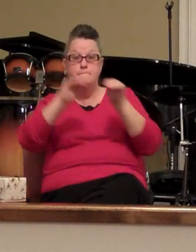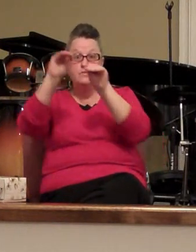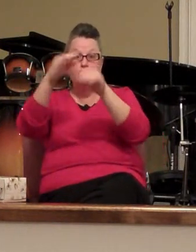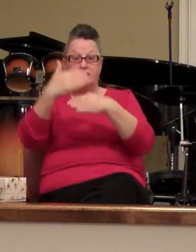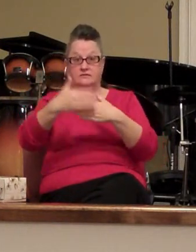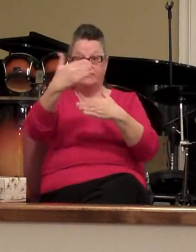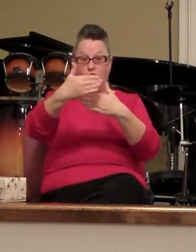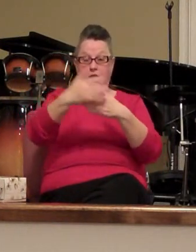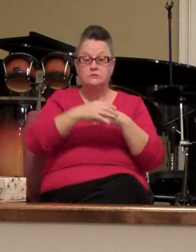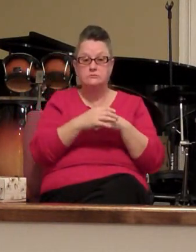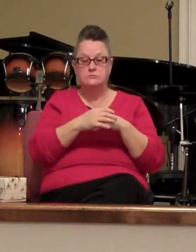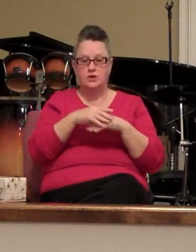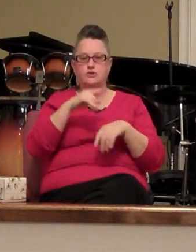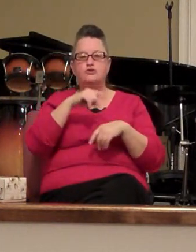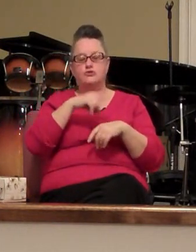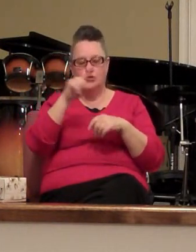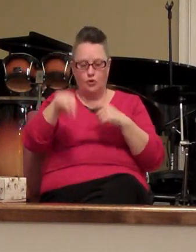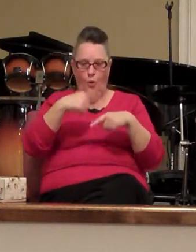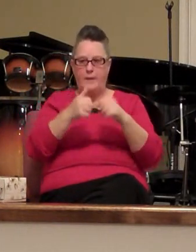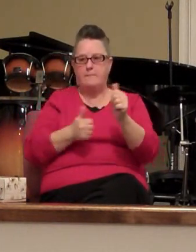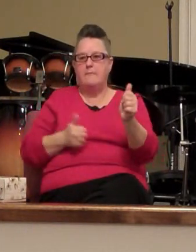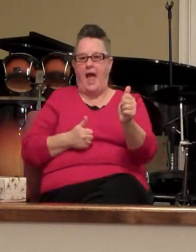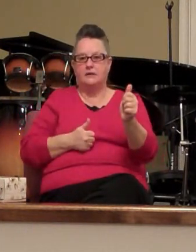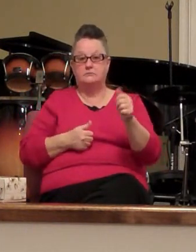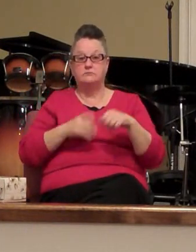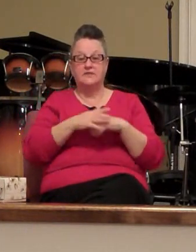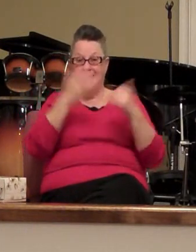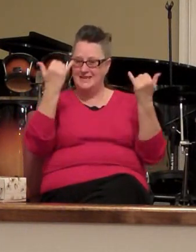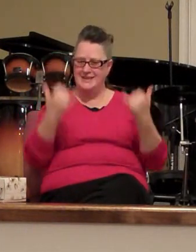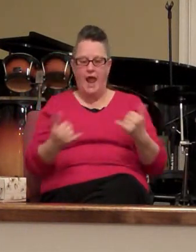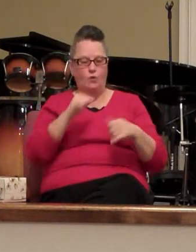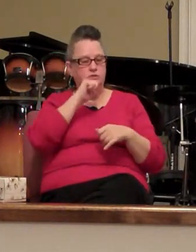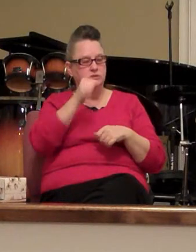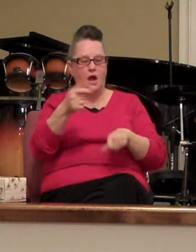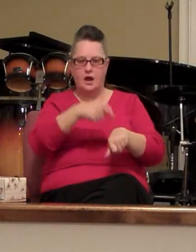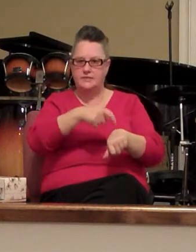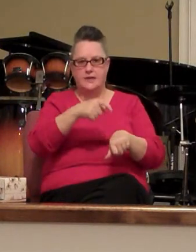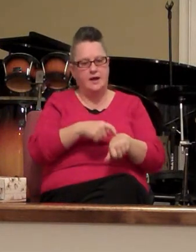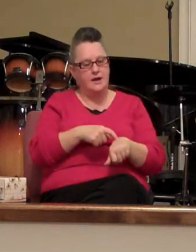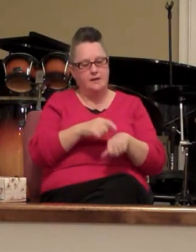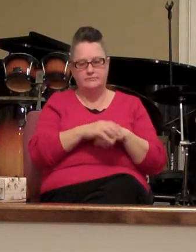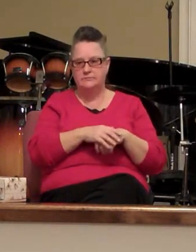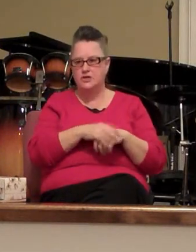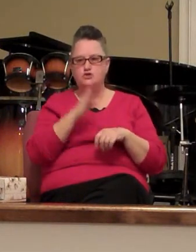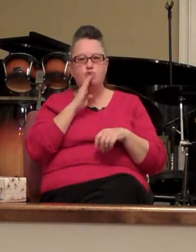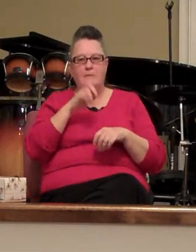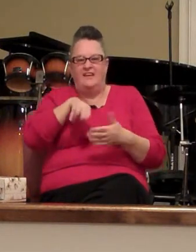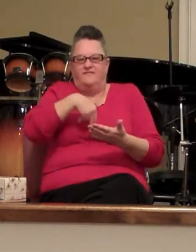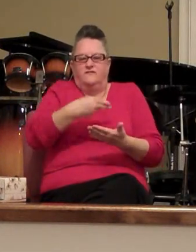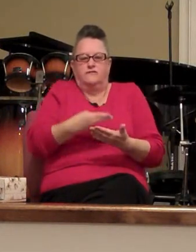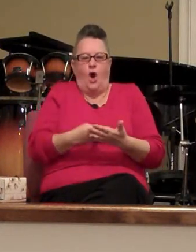we're moving backwards and now is not the time to be falling backwards